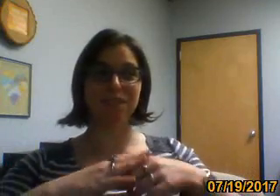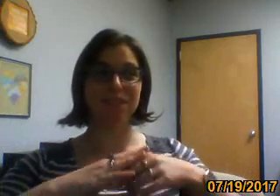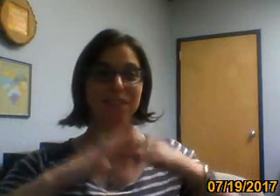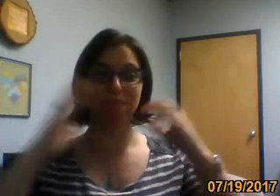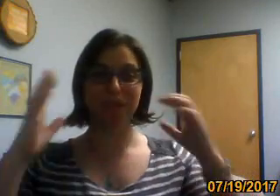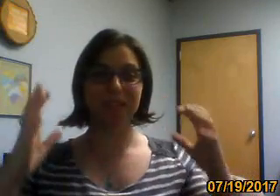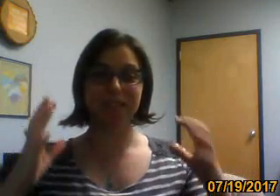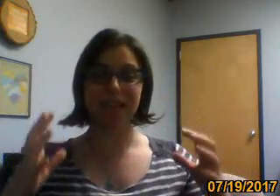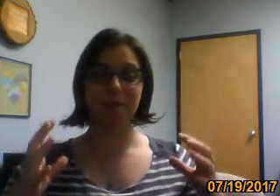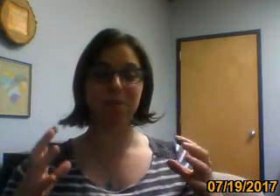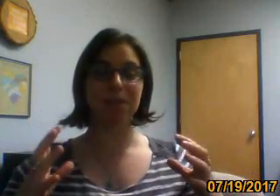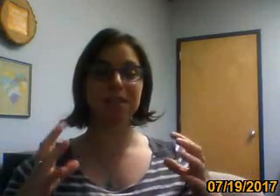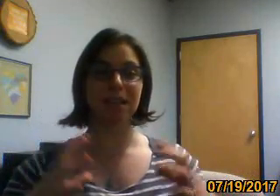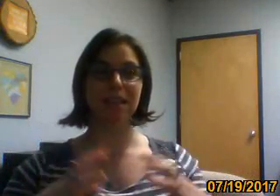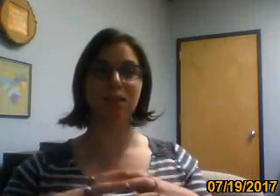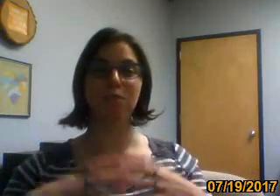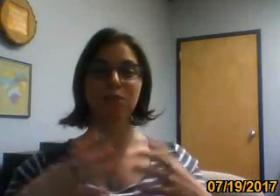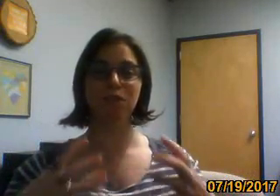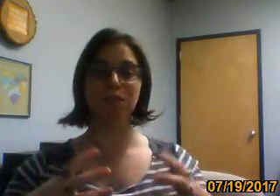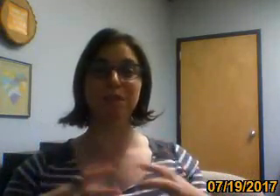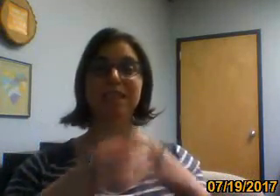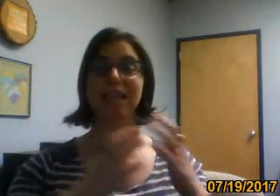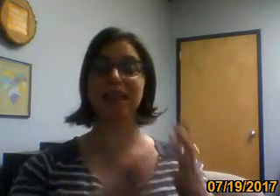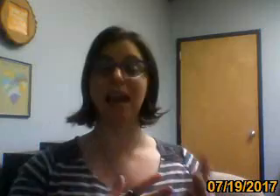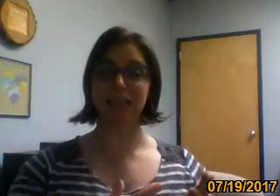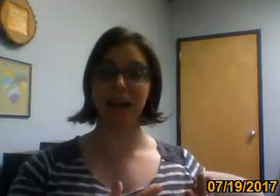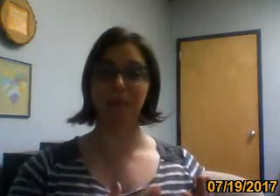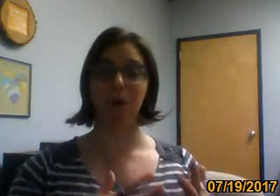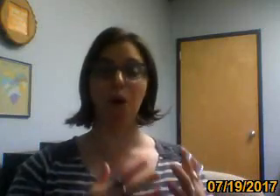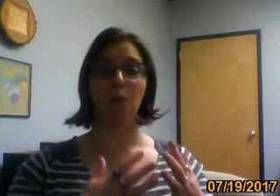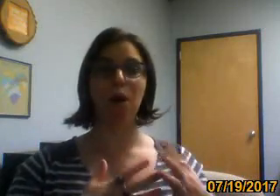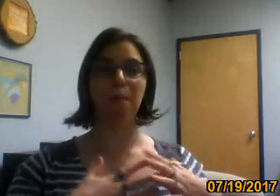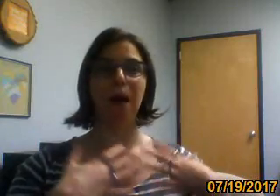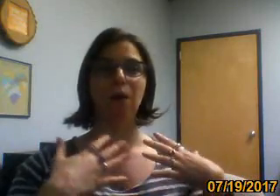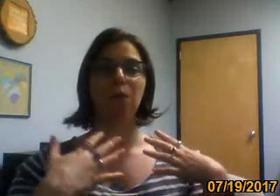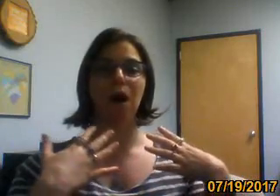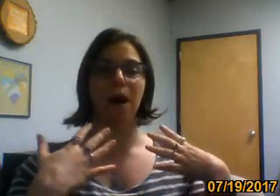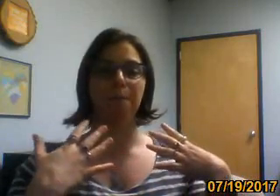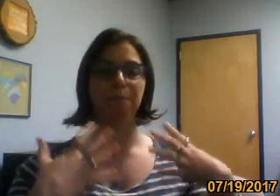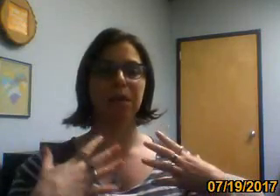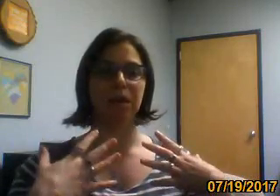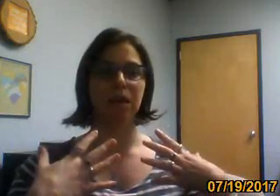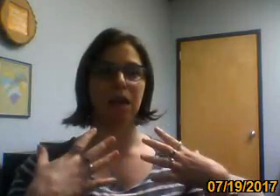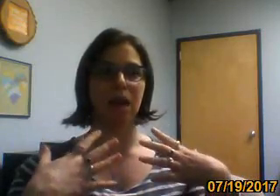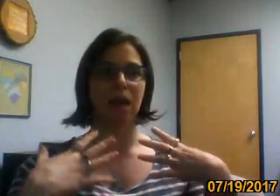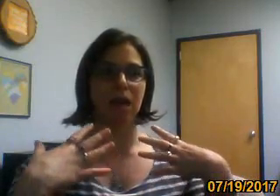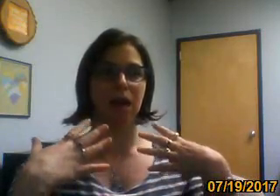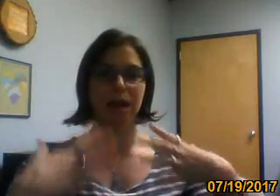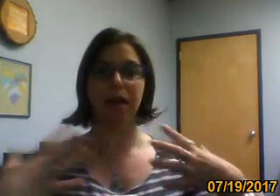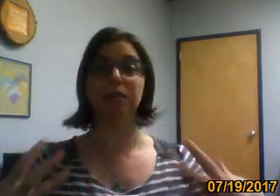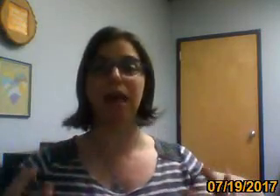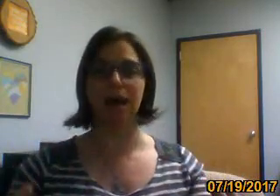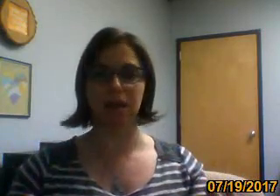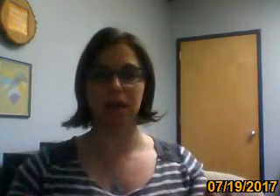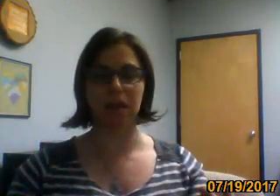it was this completely dynamic piece. And I think most of his pieces at that time were about, um, being a, an ex Catholic.